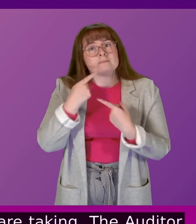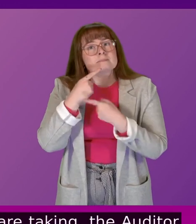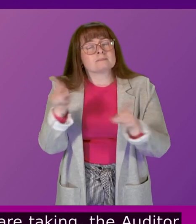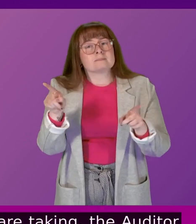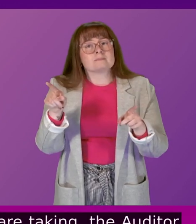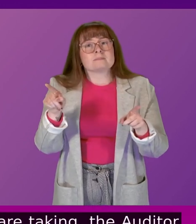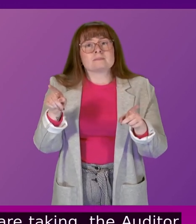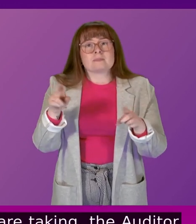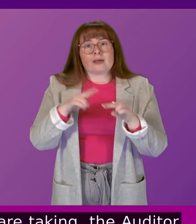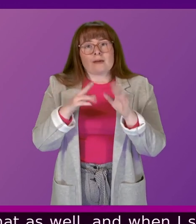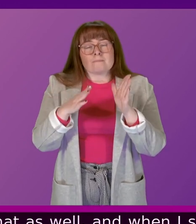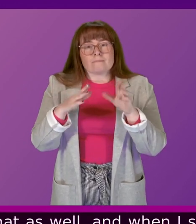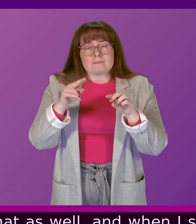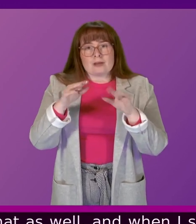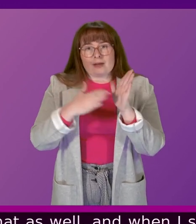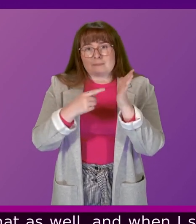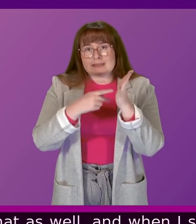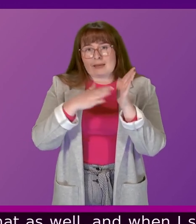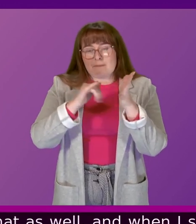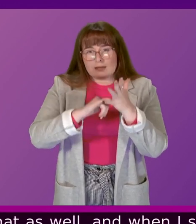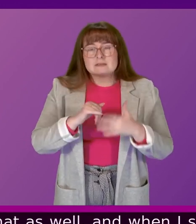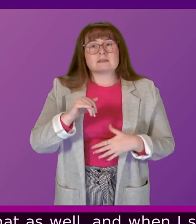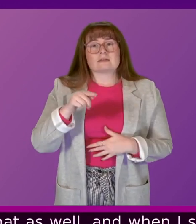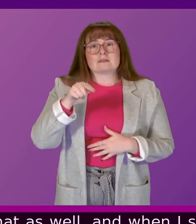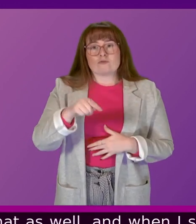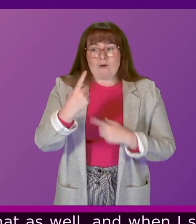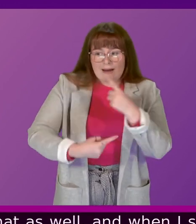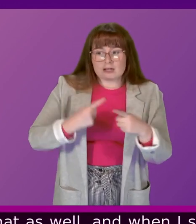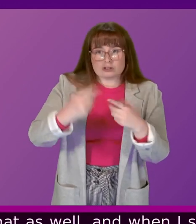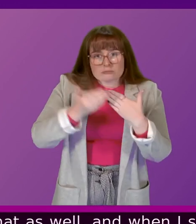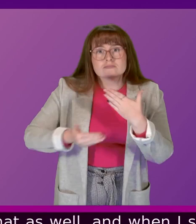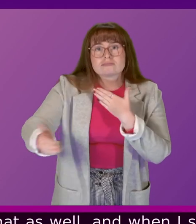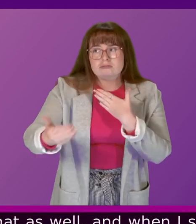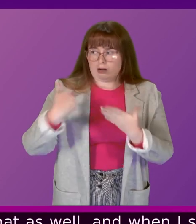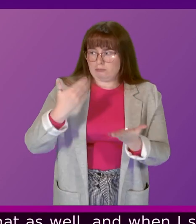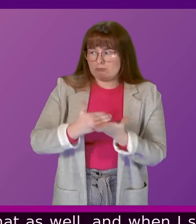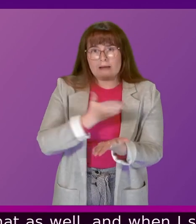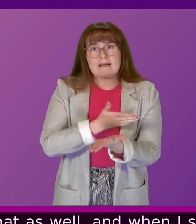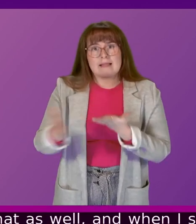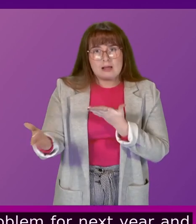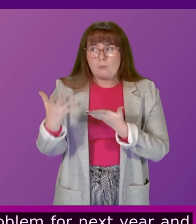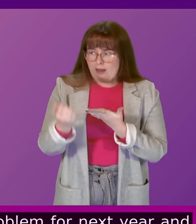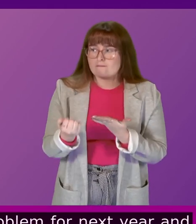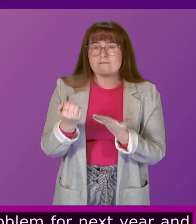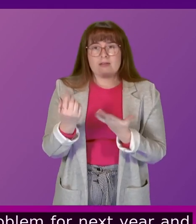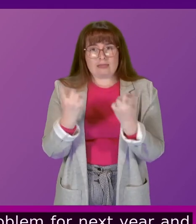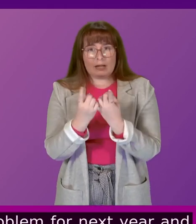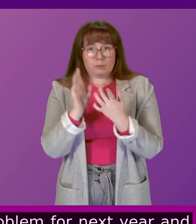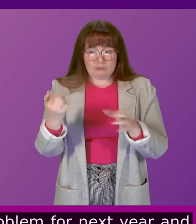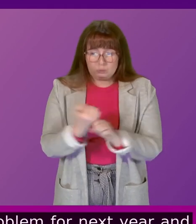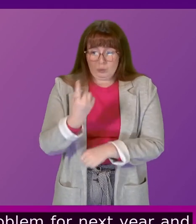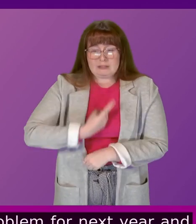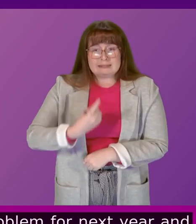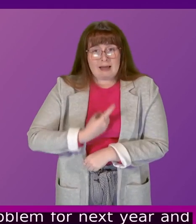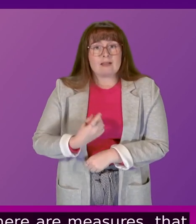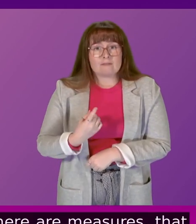MTFS the scale of the problem for next year and beyond I was very clear that there were measures we had to take ourselves not least in